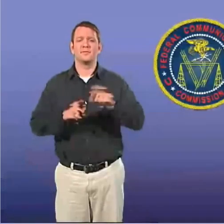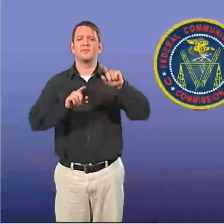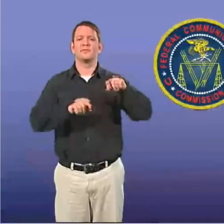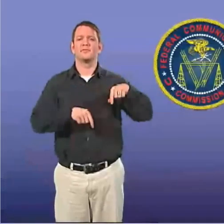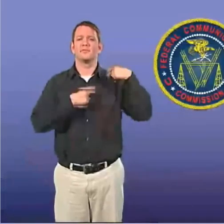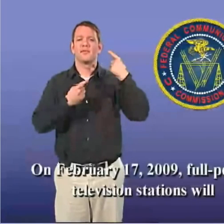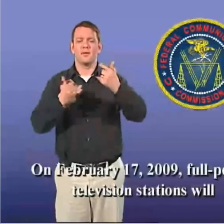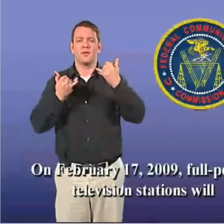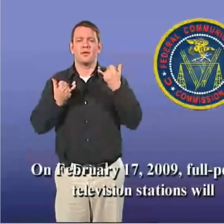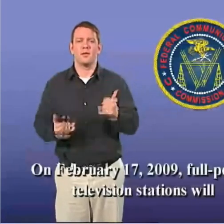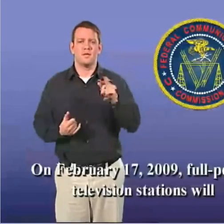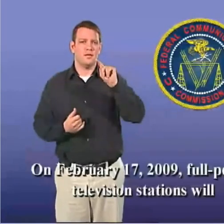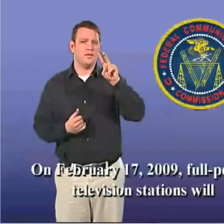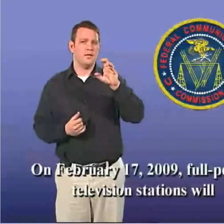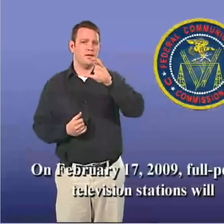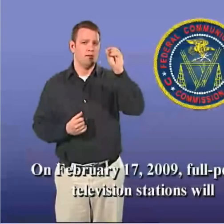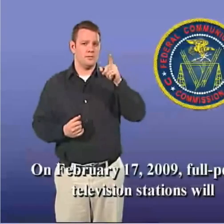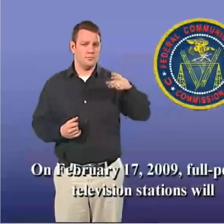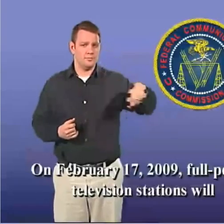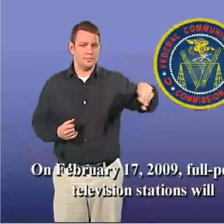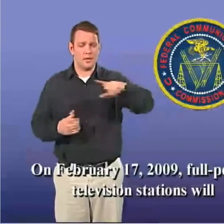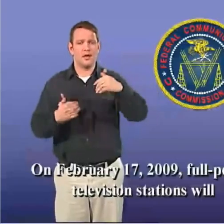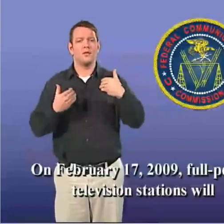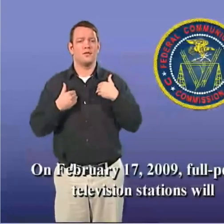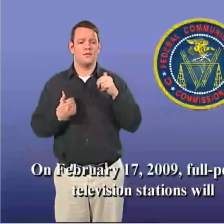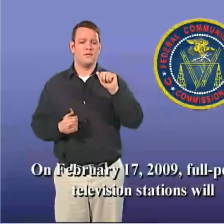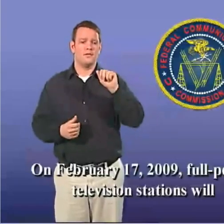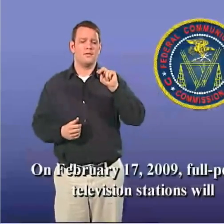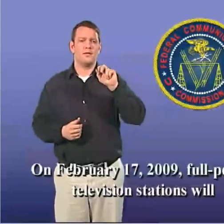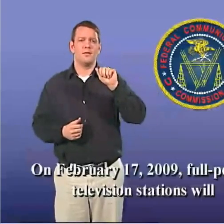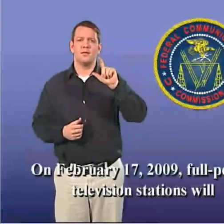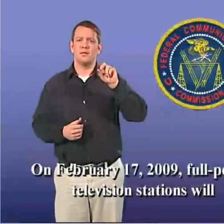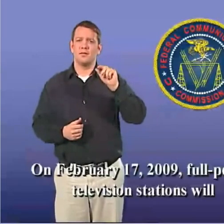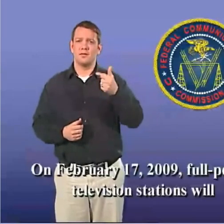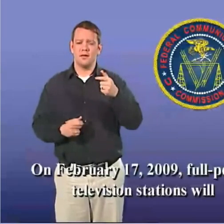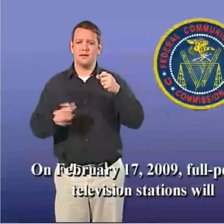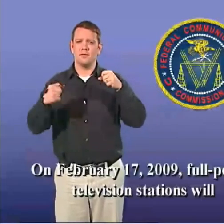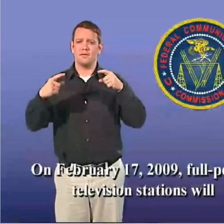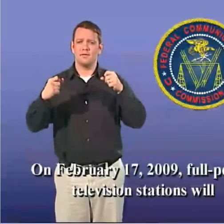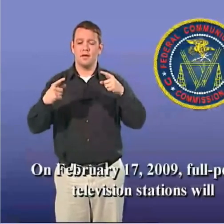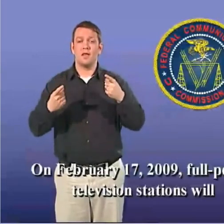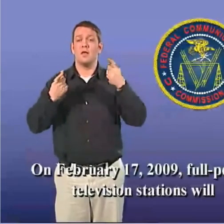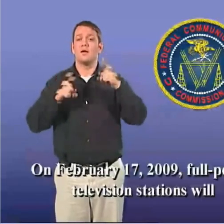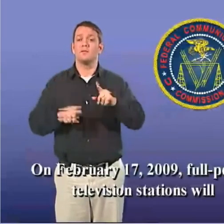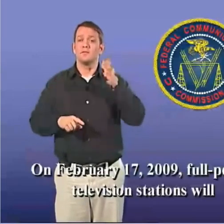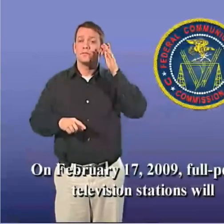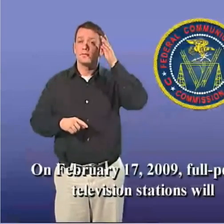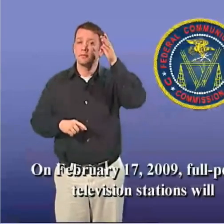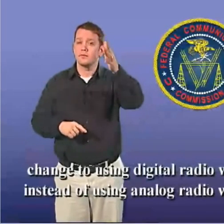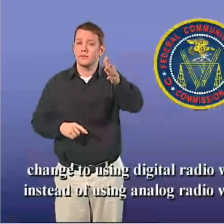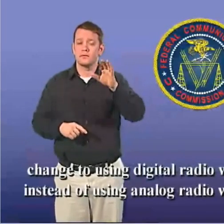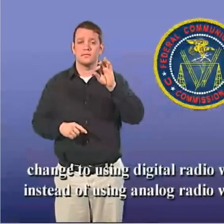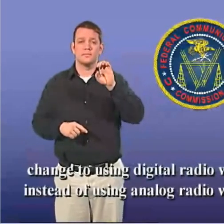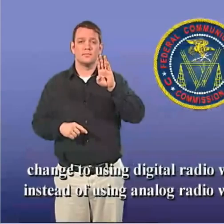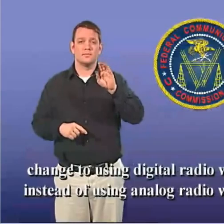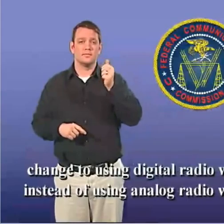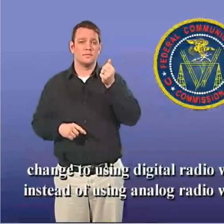On February 17, 2009, full-power television stations will change to using digital